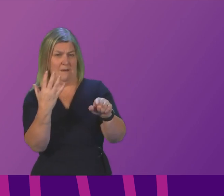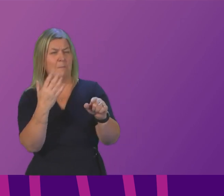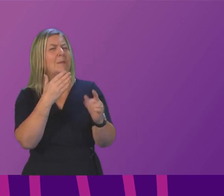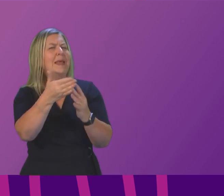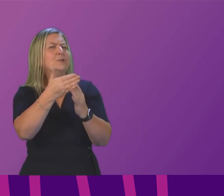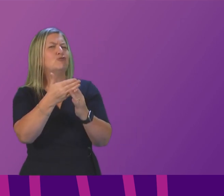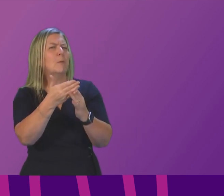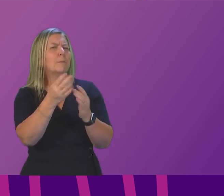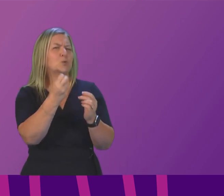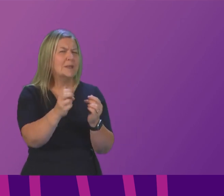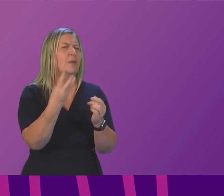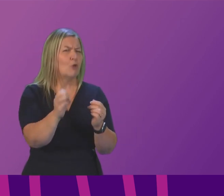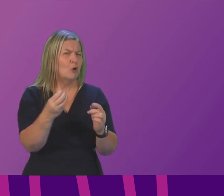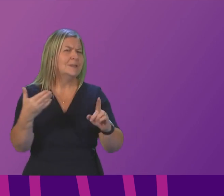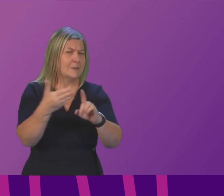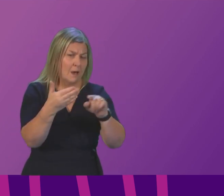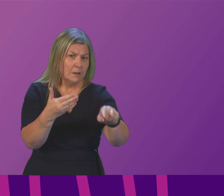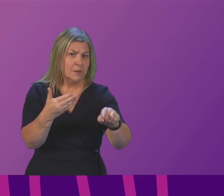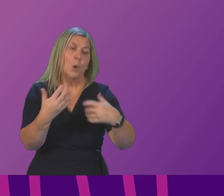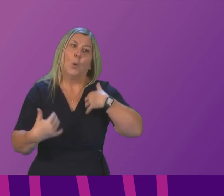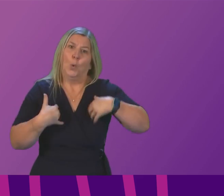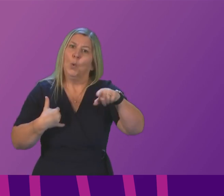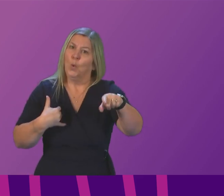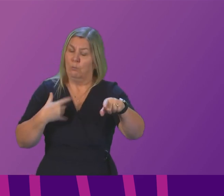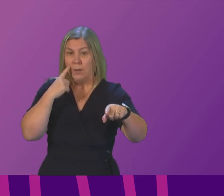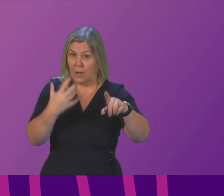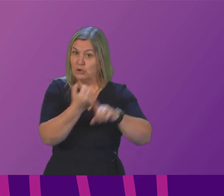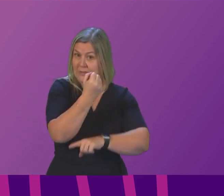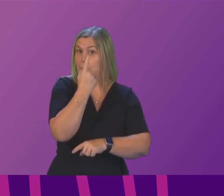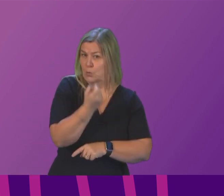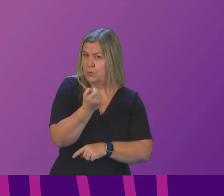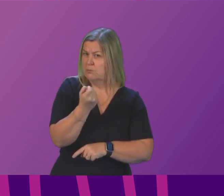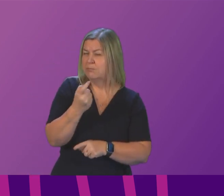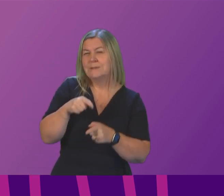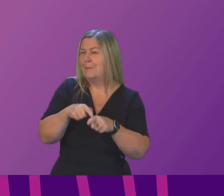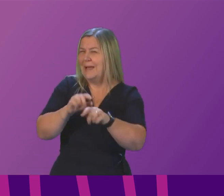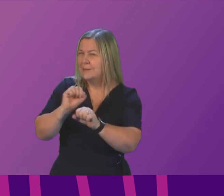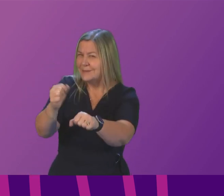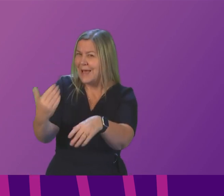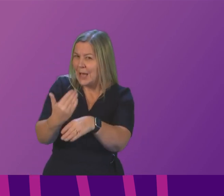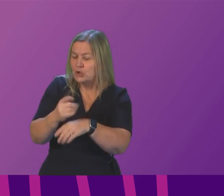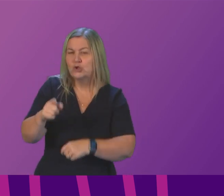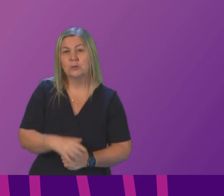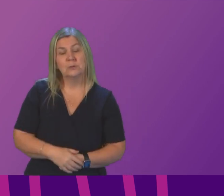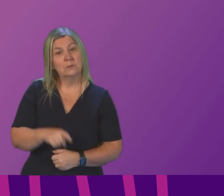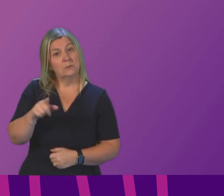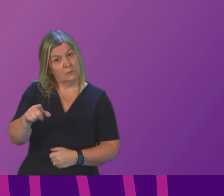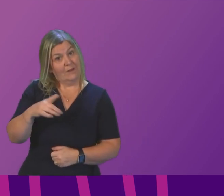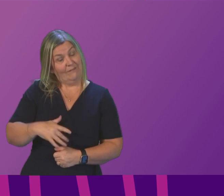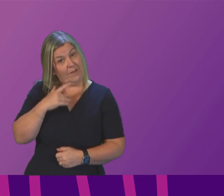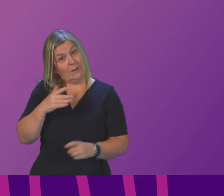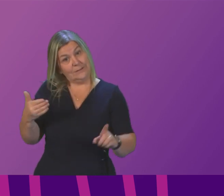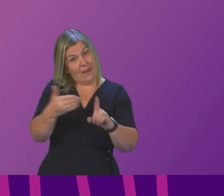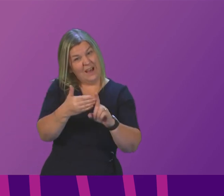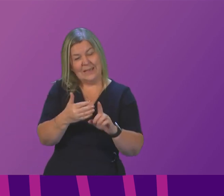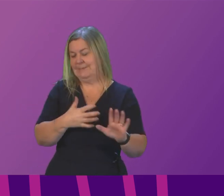designed to be ambitious but achievable but it depends on government action given the chief executive of the climate change committee believes the target now looks